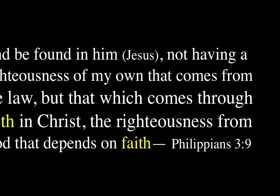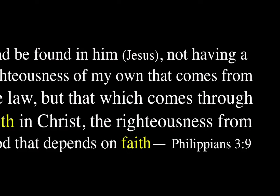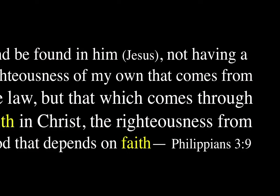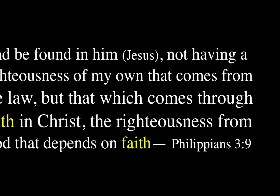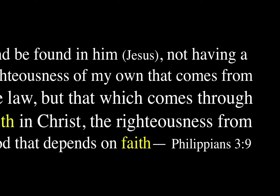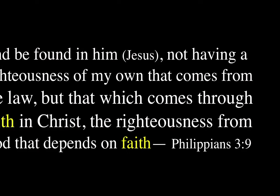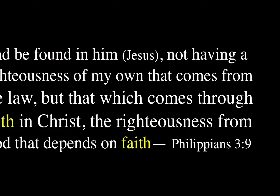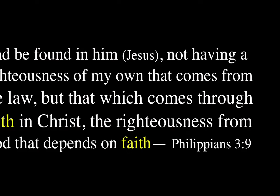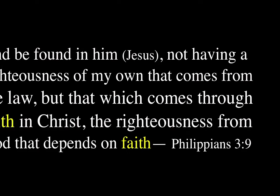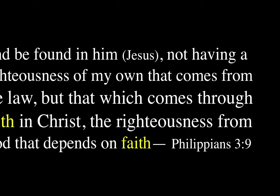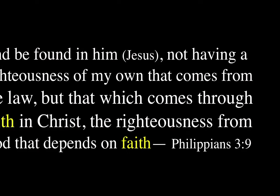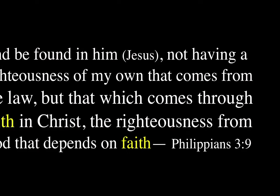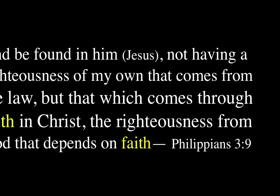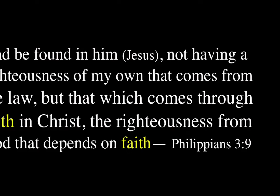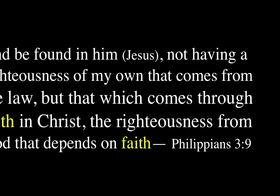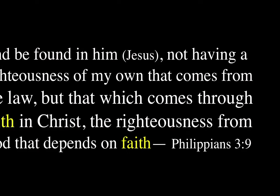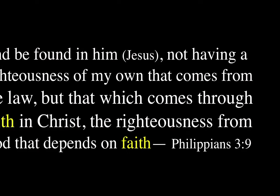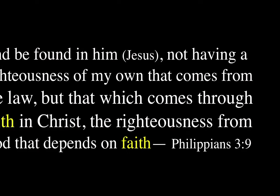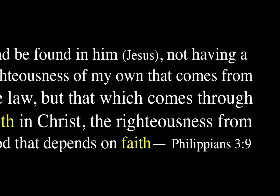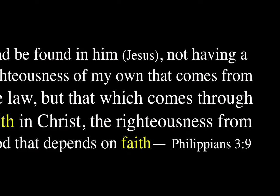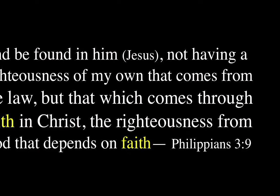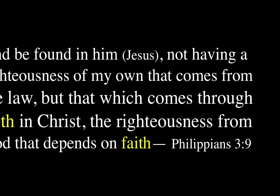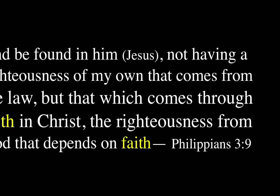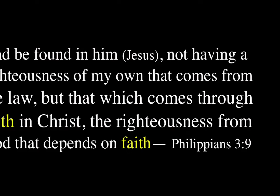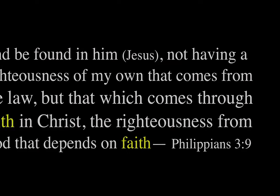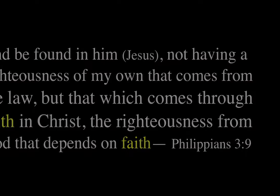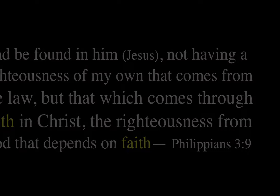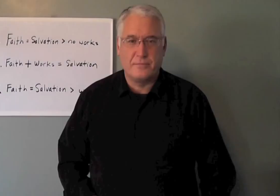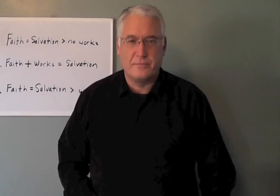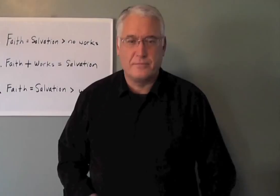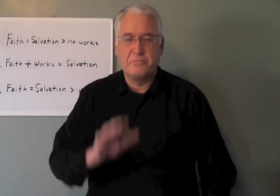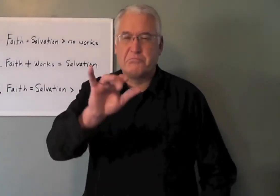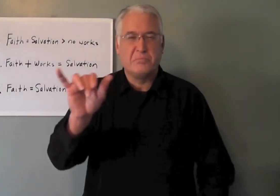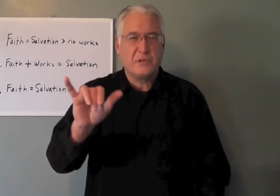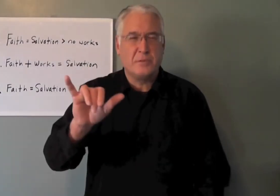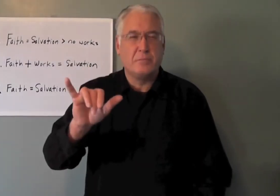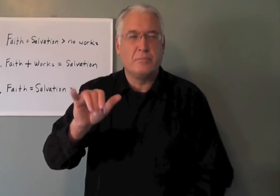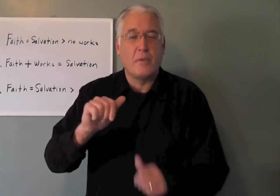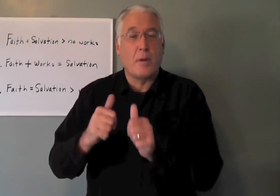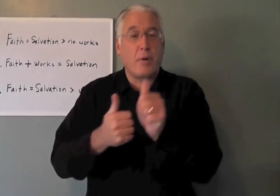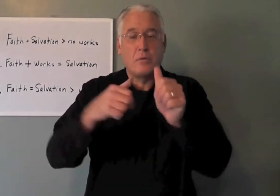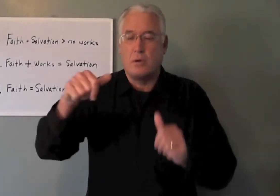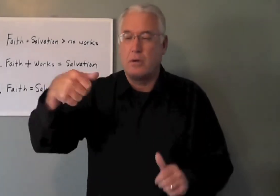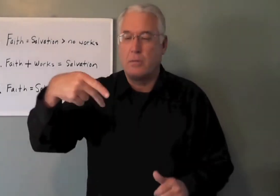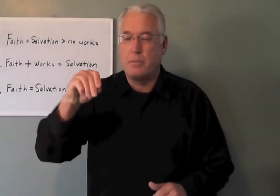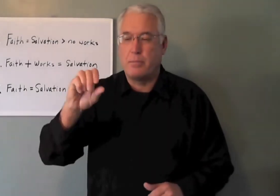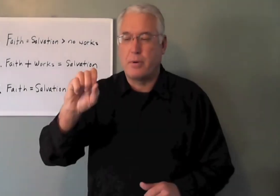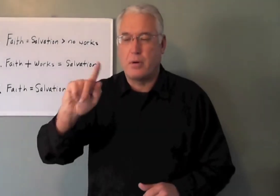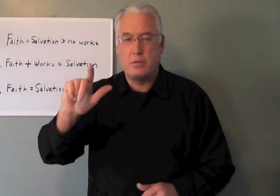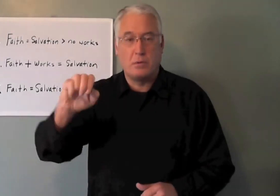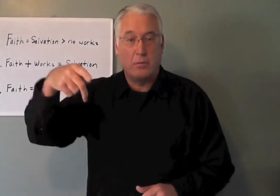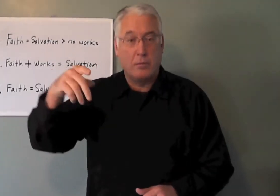Christ, the righteousness from God that depends on faith. It's the same with other apostles.